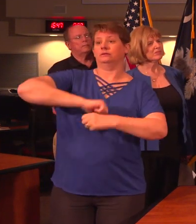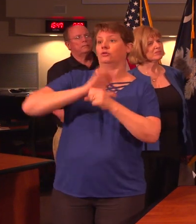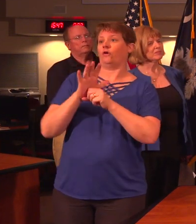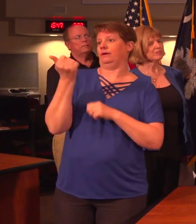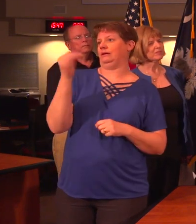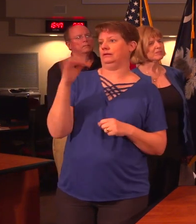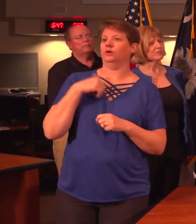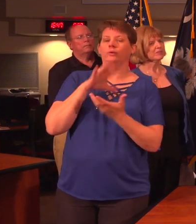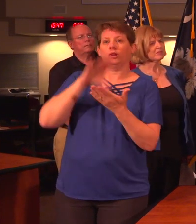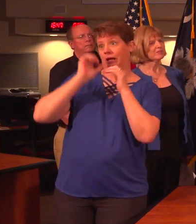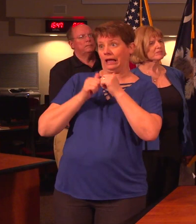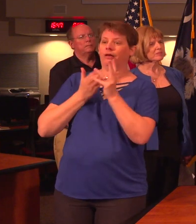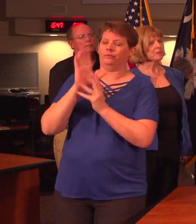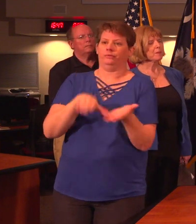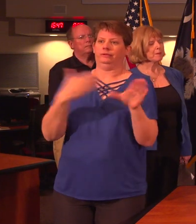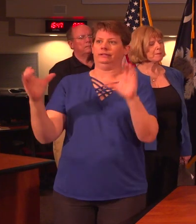so we would learn through the death certificates.